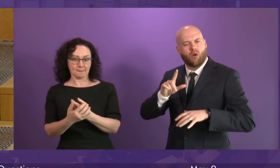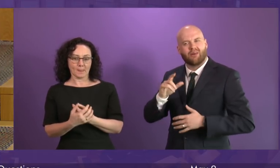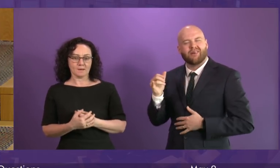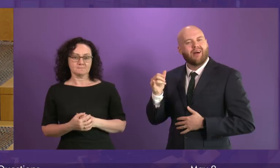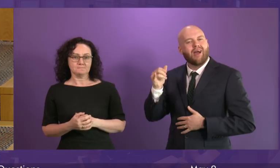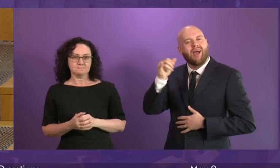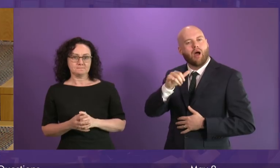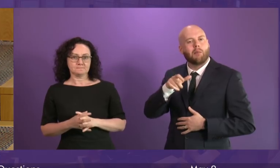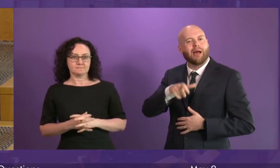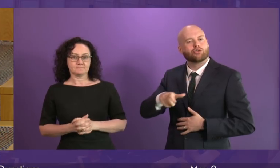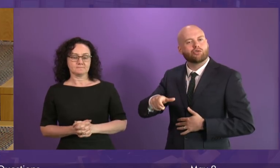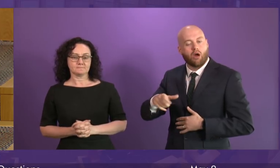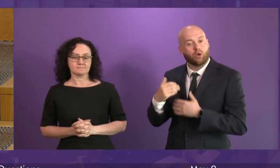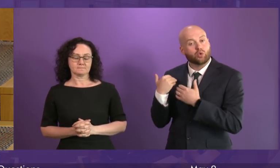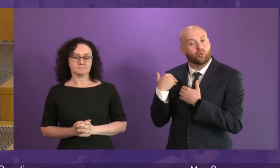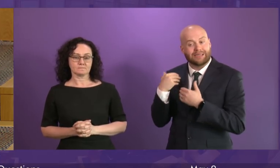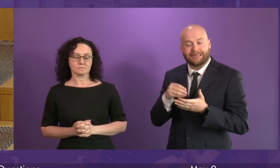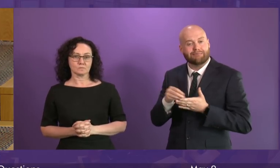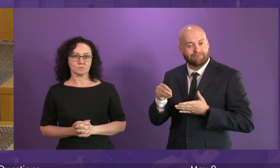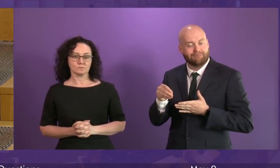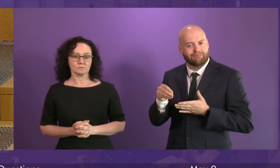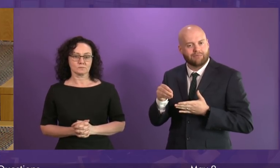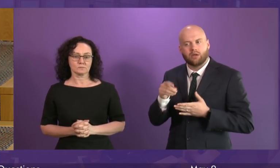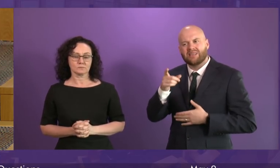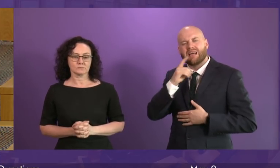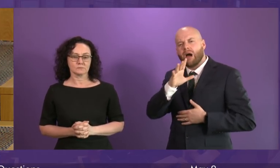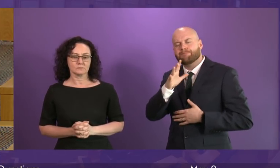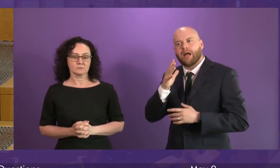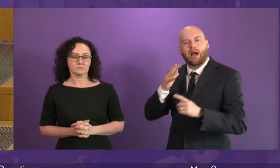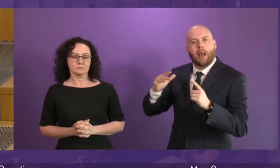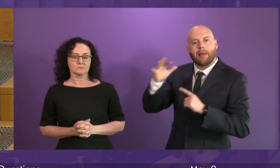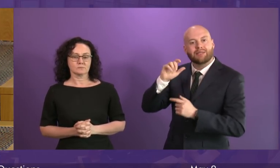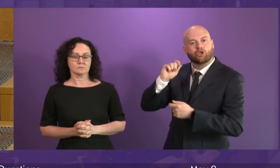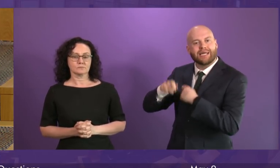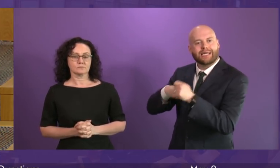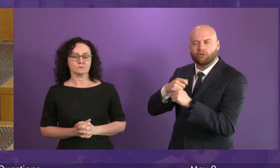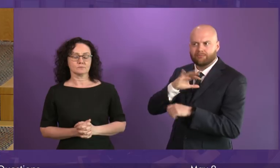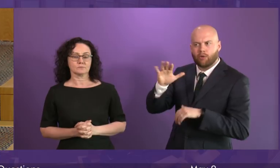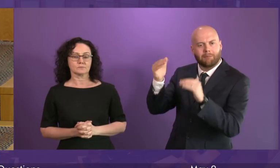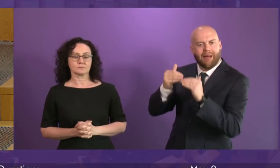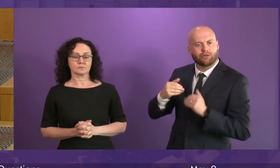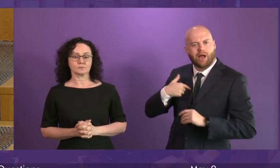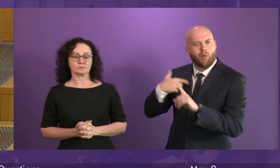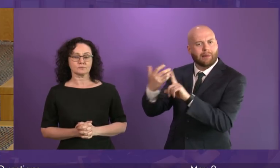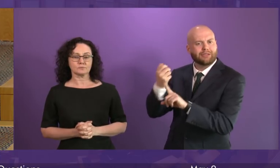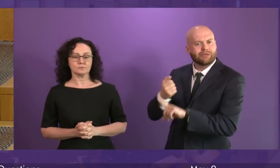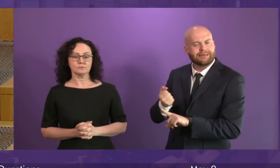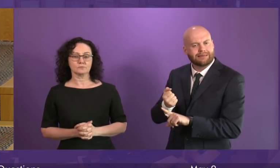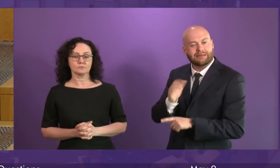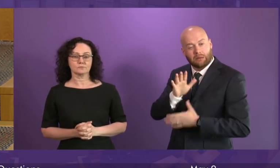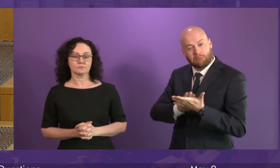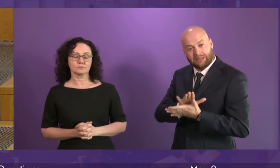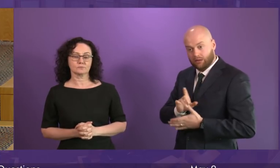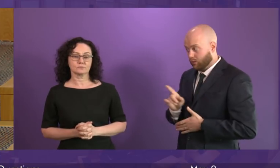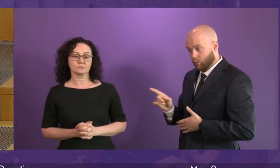it was not consistent with its climate change ambitions. Is the first minister seriously telling us she has only